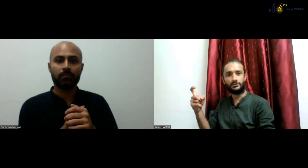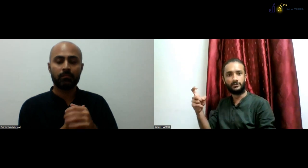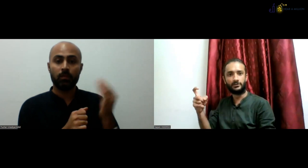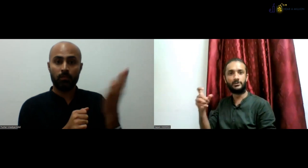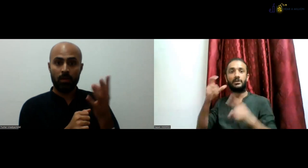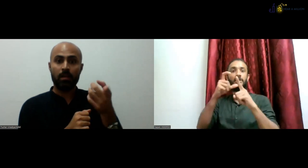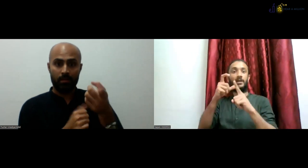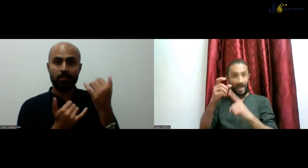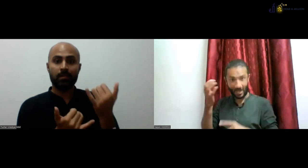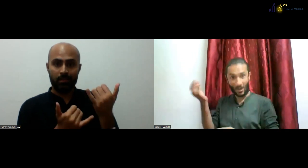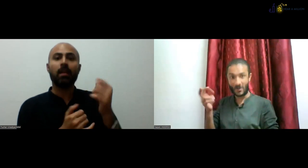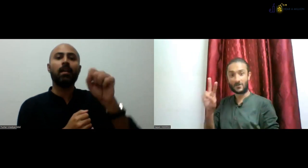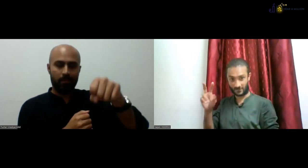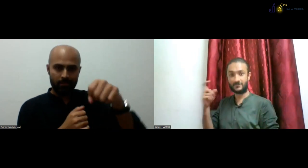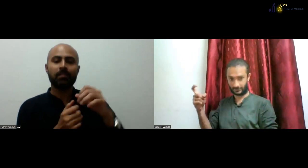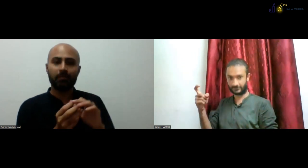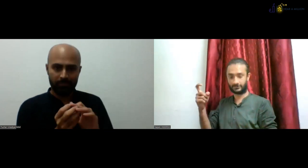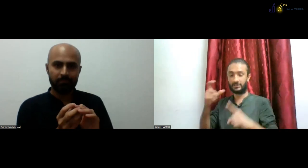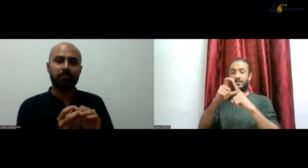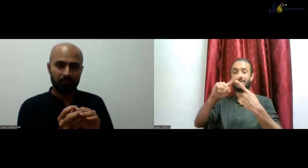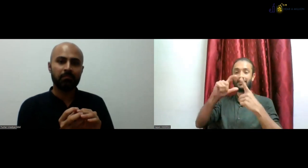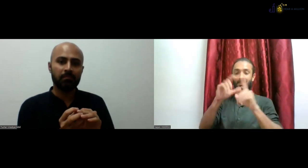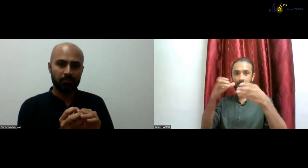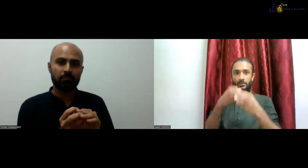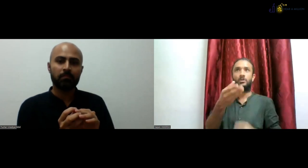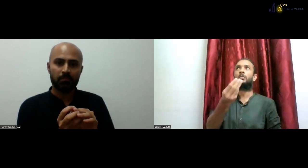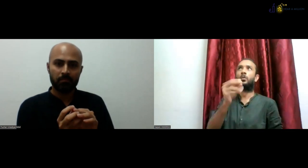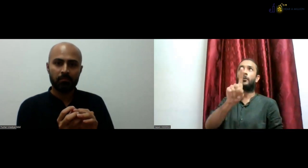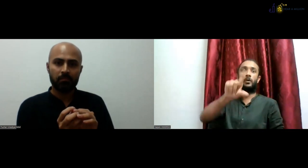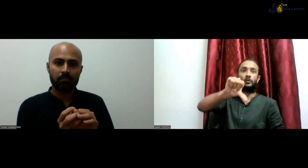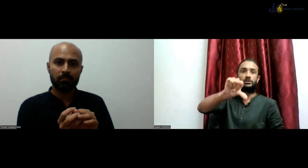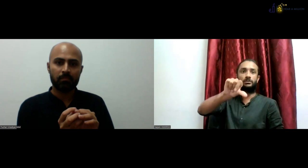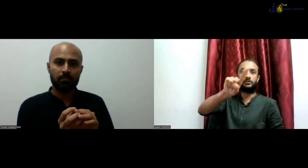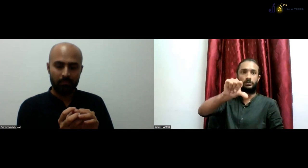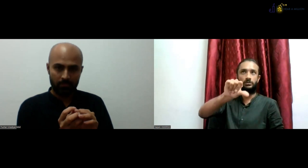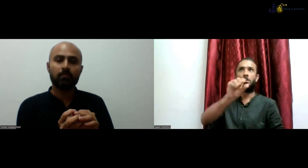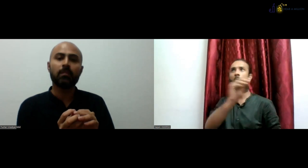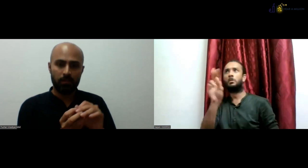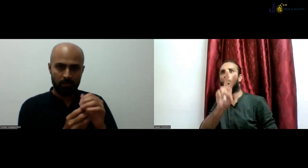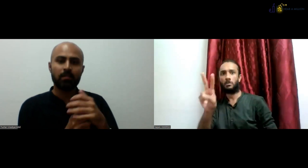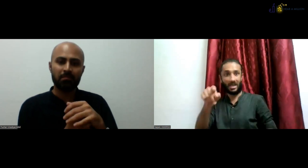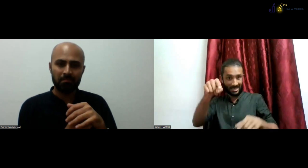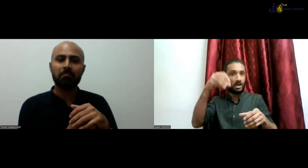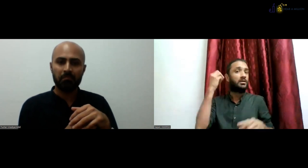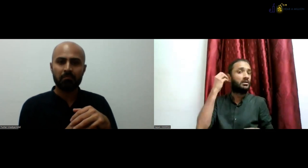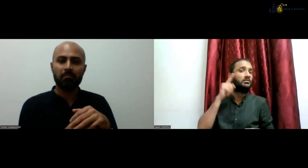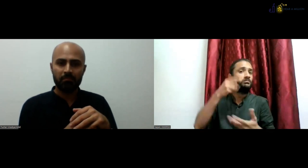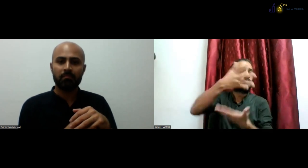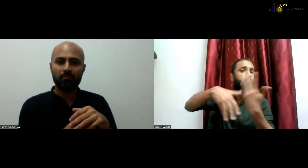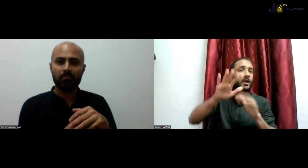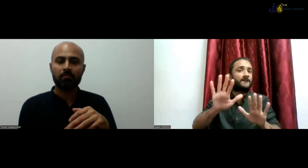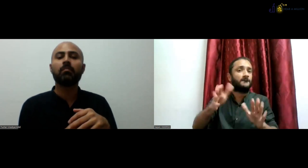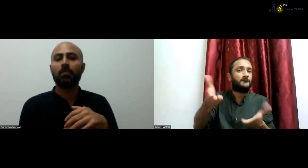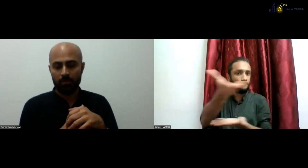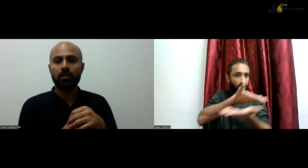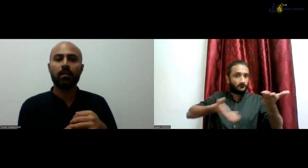So we have already 30-30 and there'll be 27 more students who have joined us. We have 19